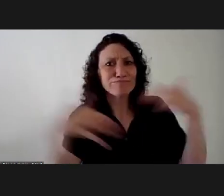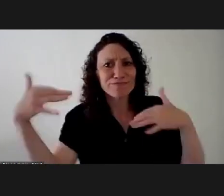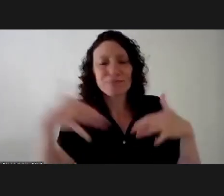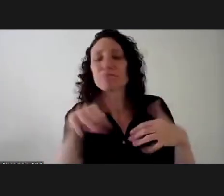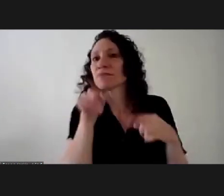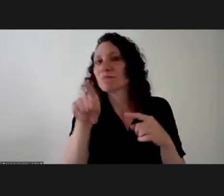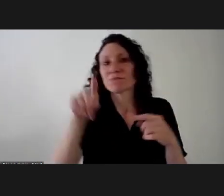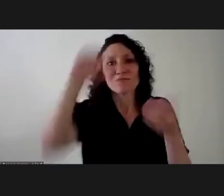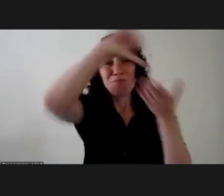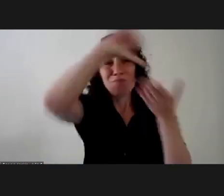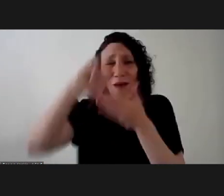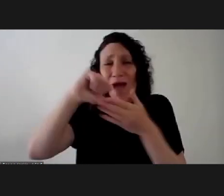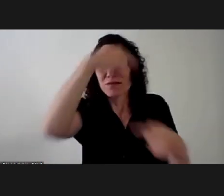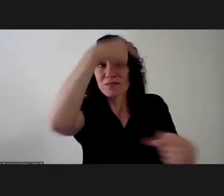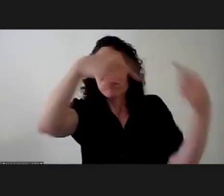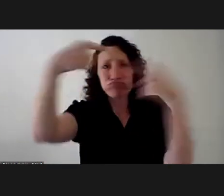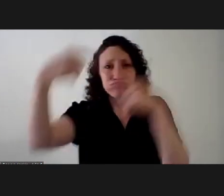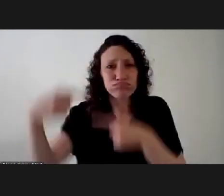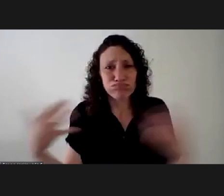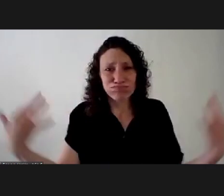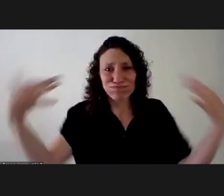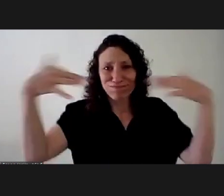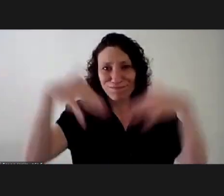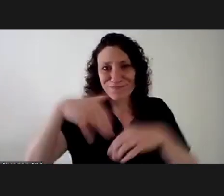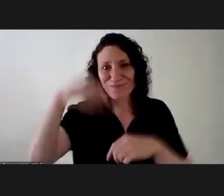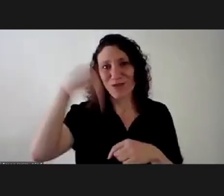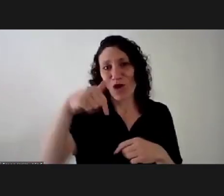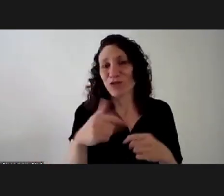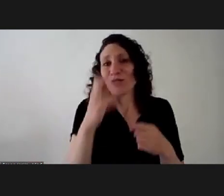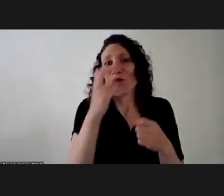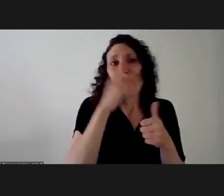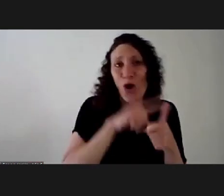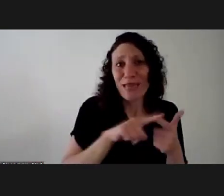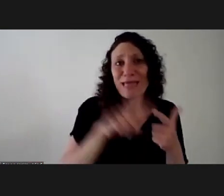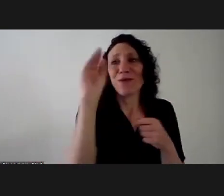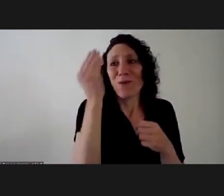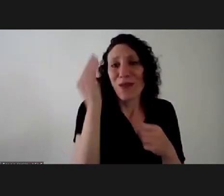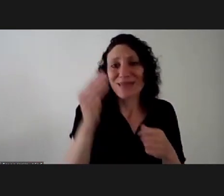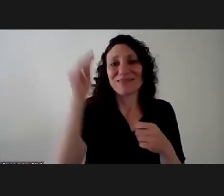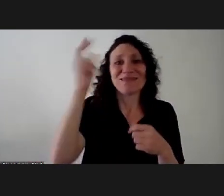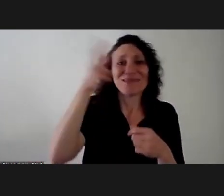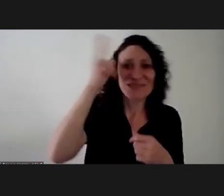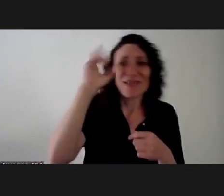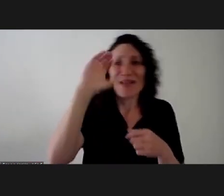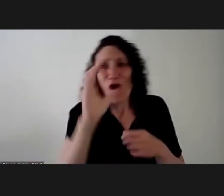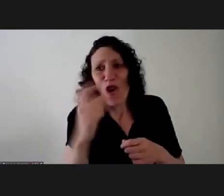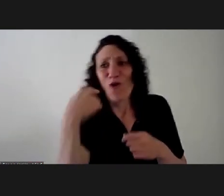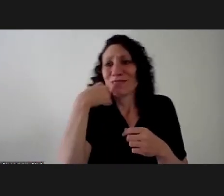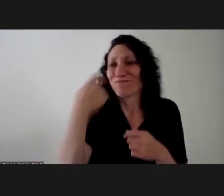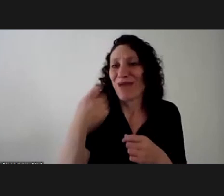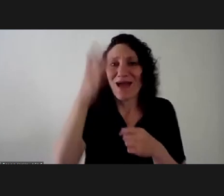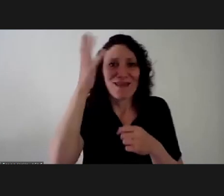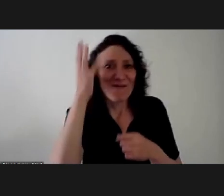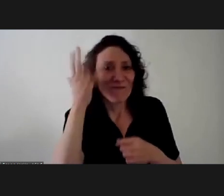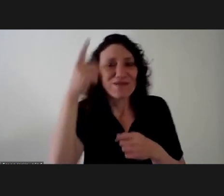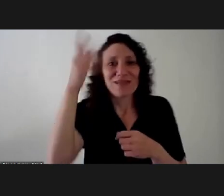participating coming from different parts of the world we have people from bolivia brazil chile colombia